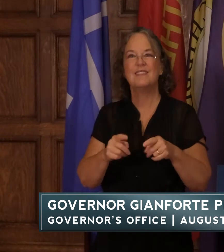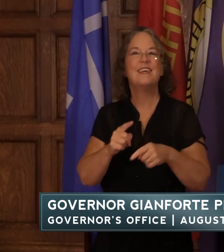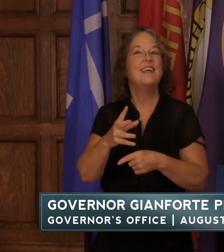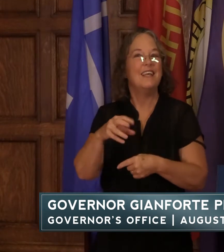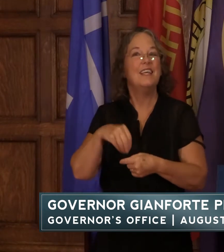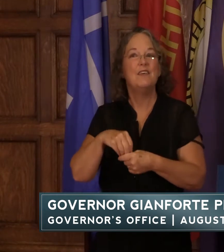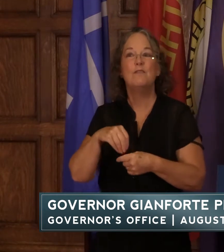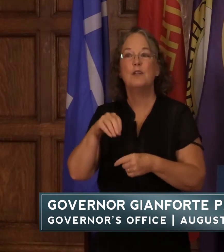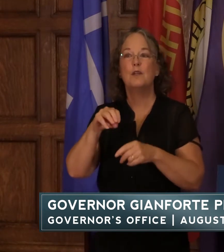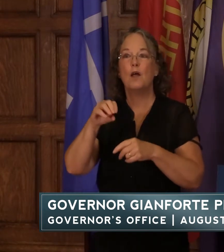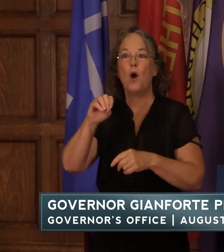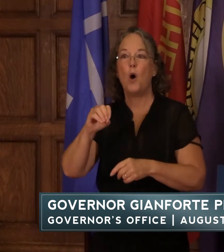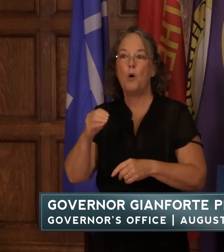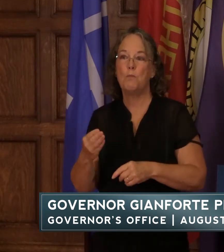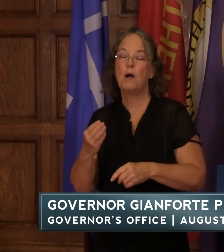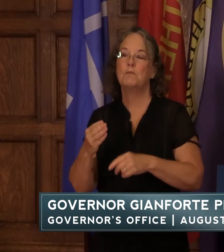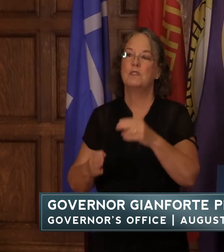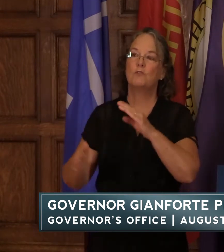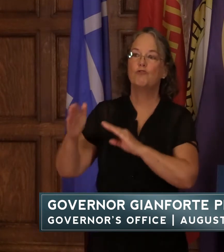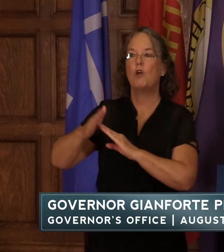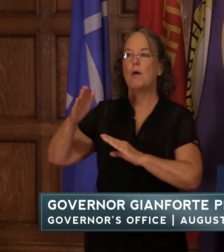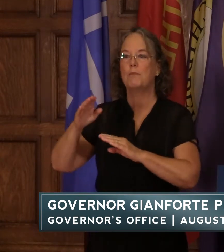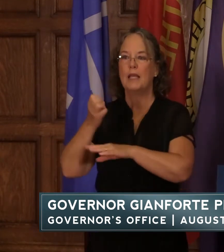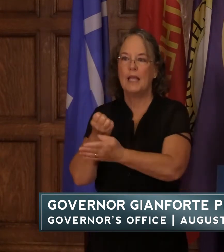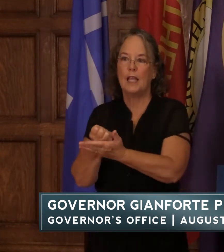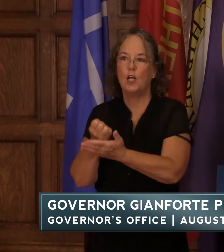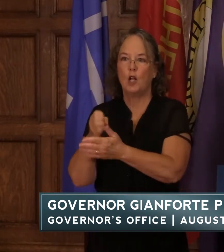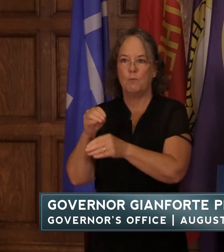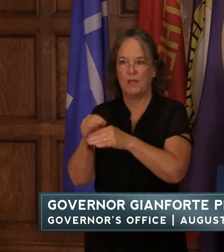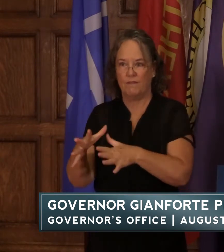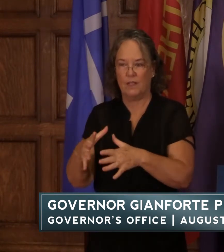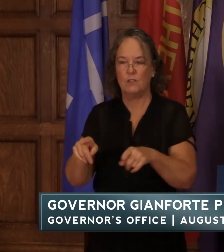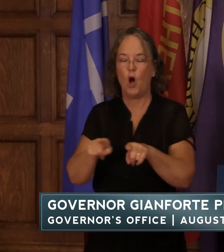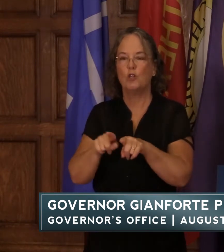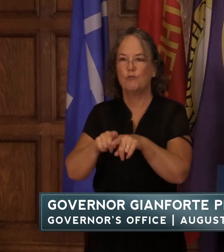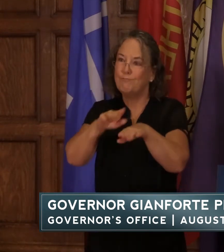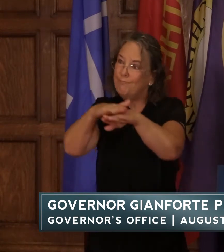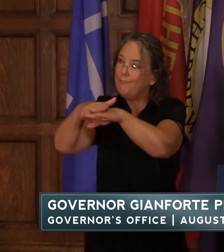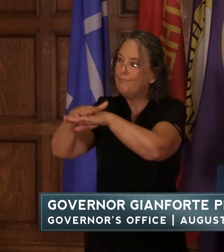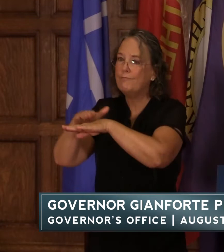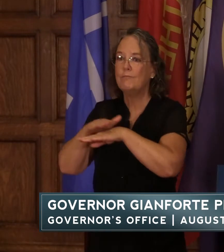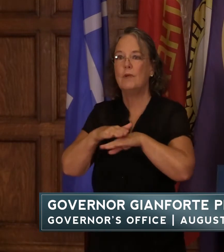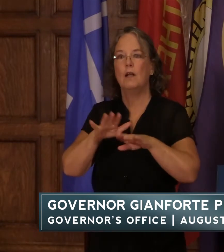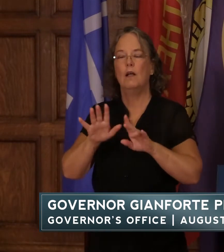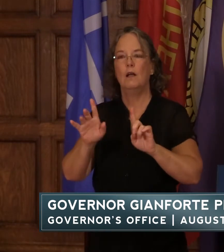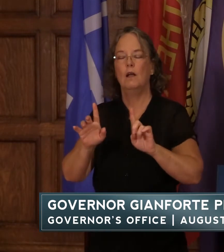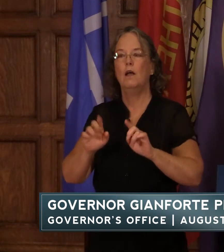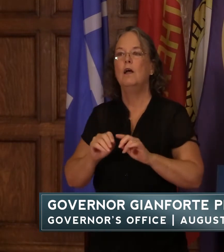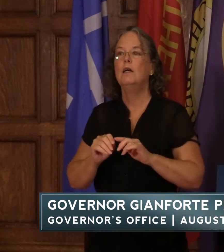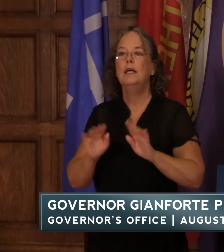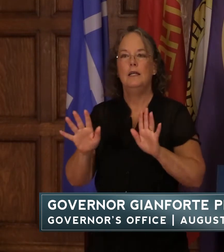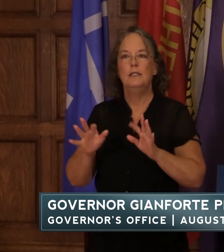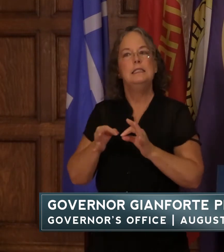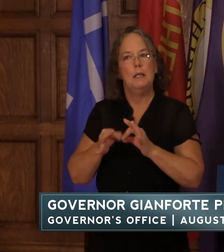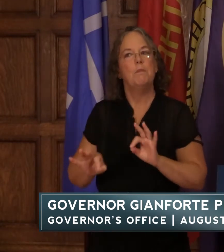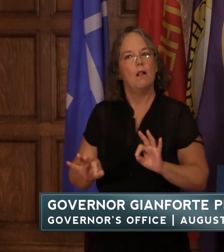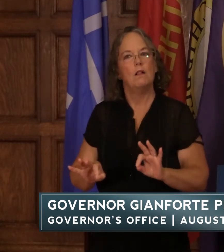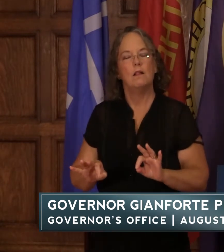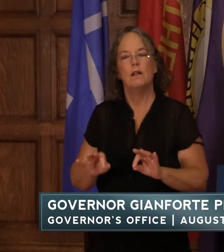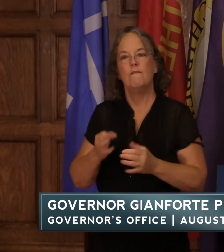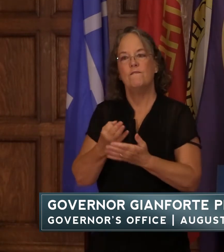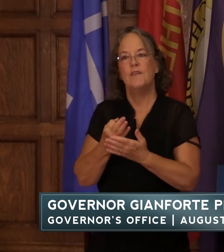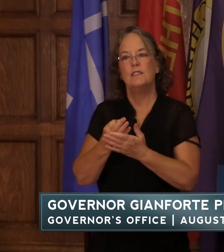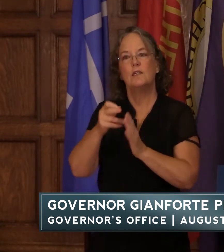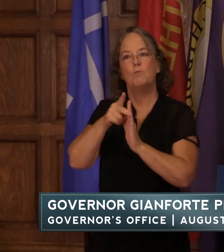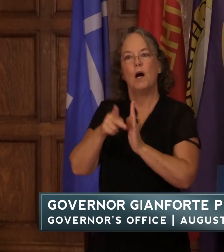obama's top economic advisor has been sounding the alarm very simply fiscal policy